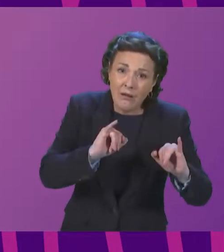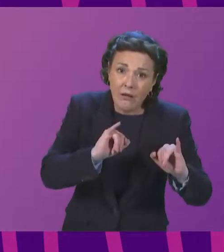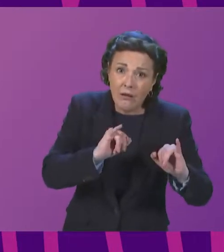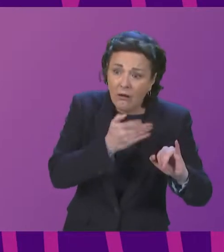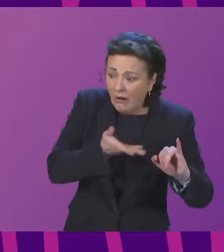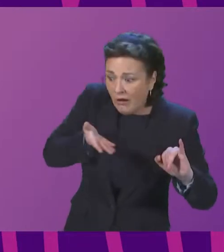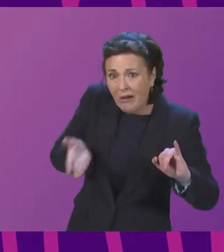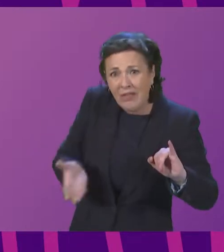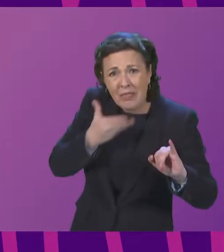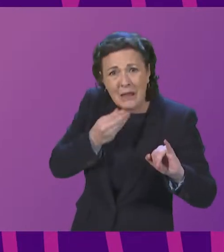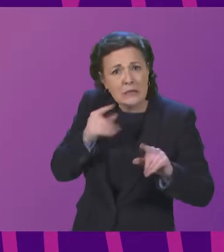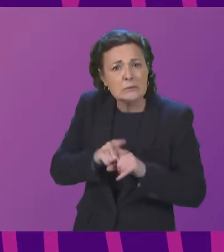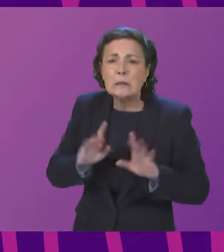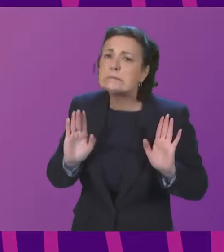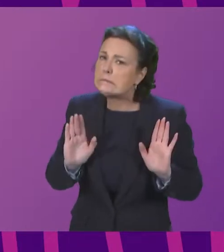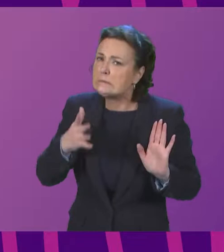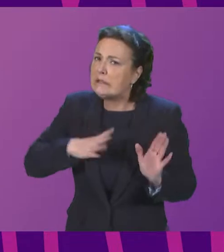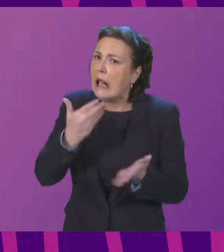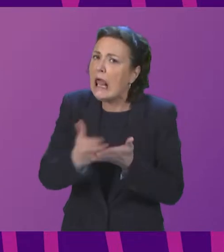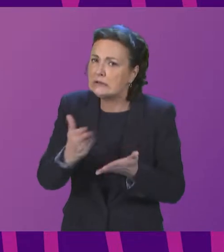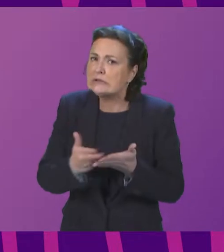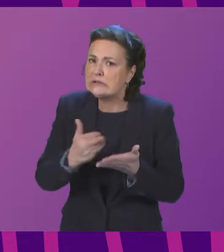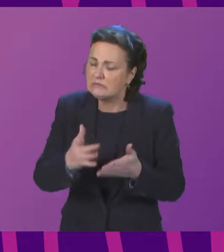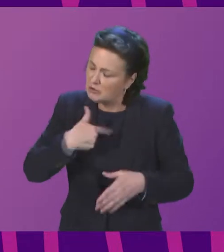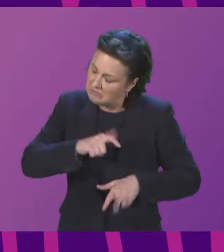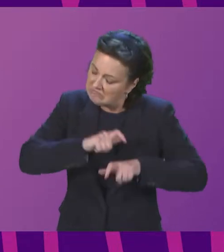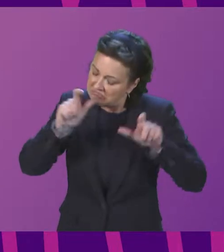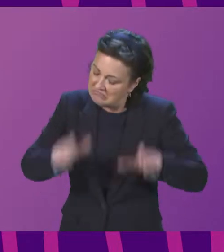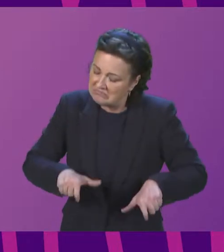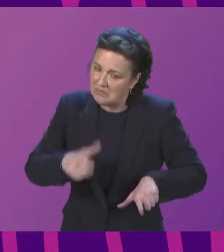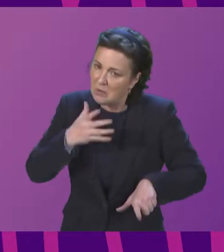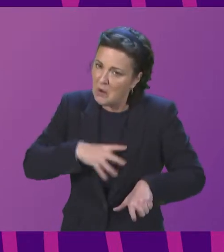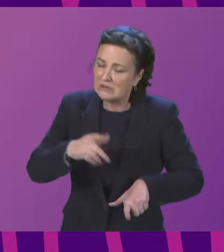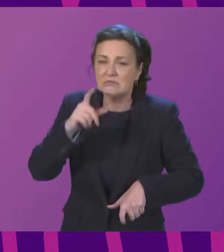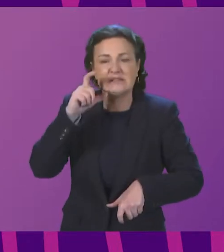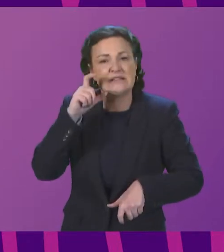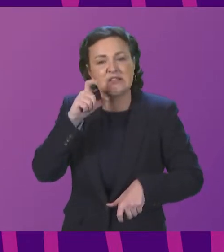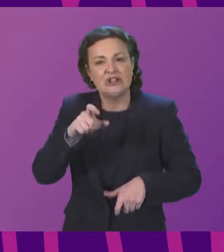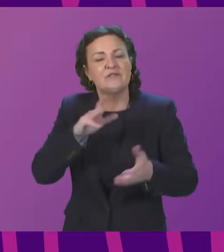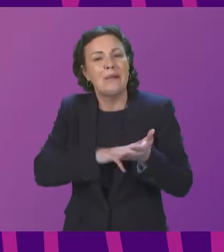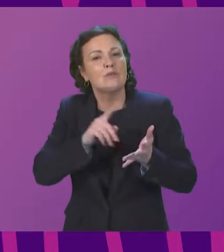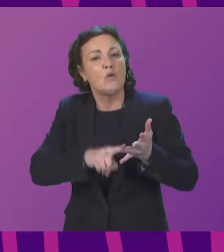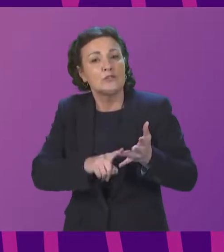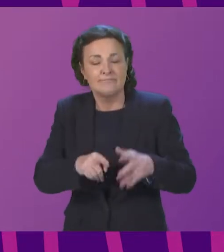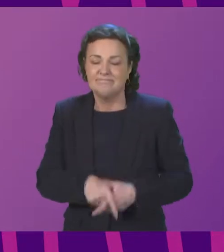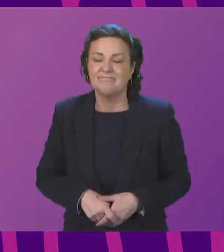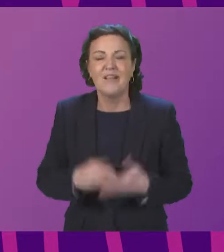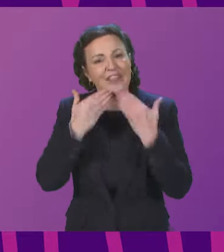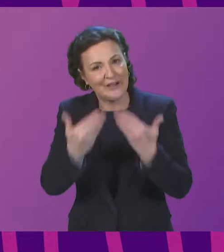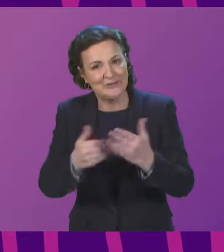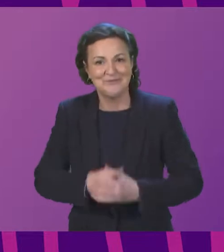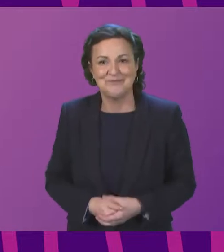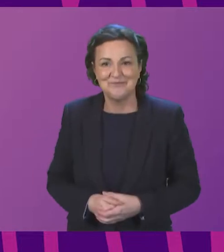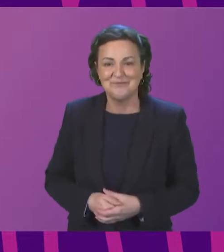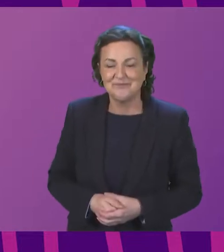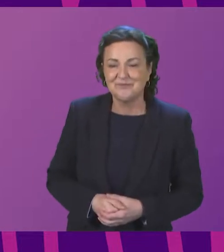as I say I think we need to get real clarity on this and I would continue the position on those grounds thank you very much uh Mr Sweeney yeah thanks